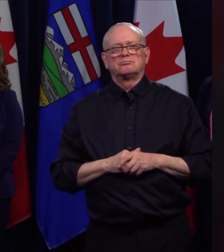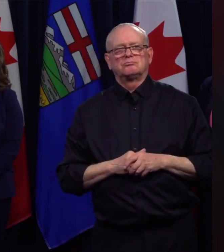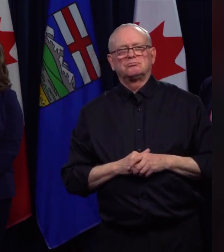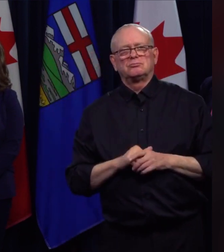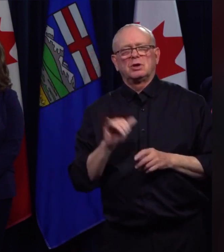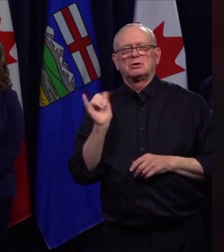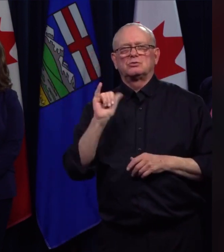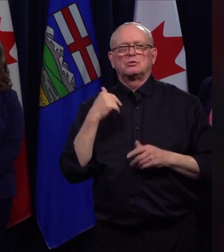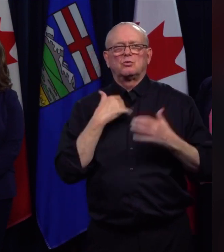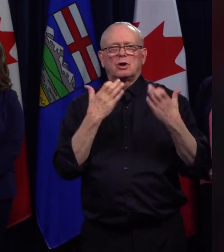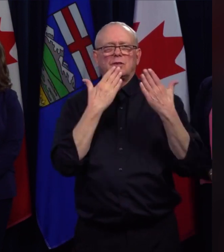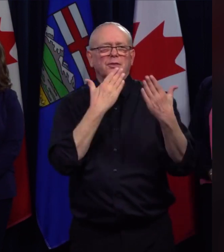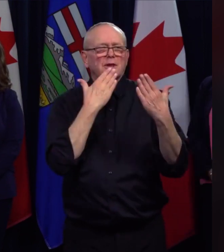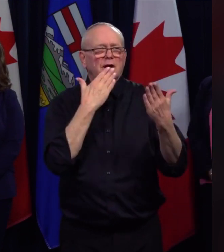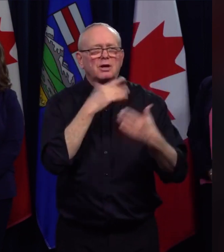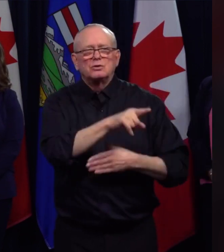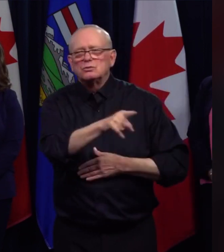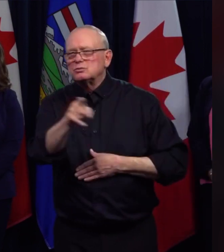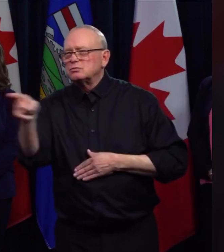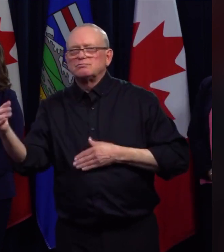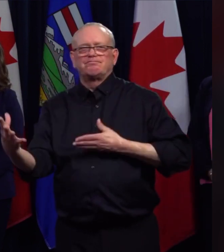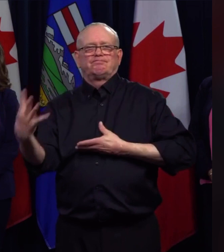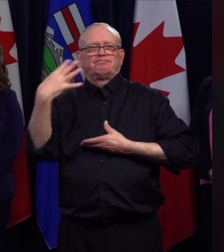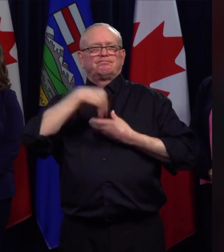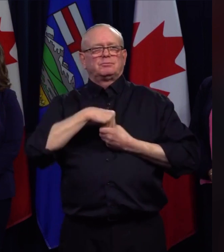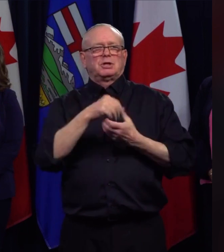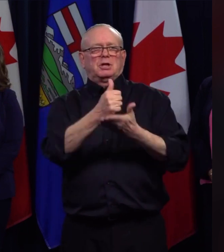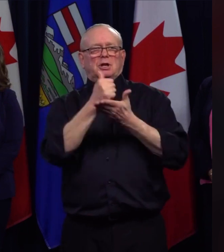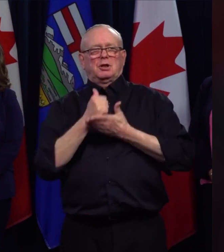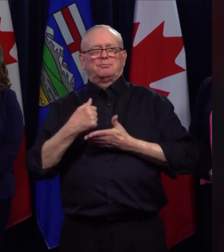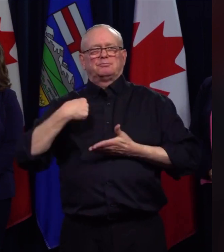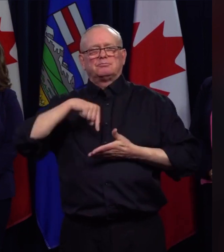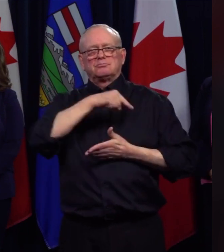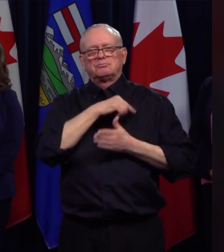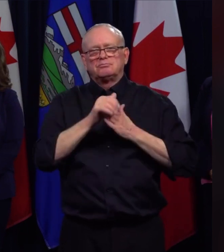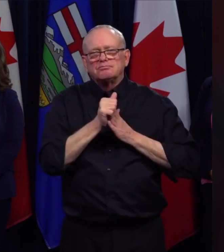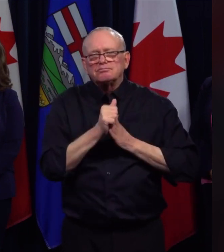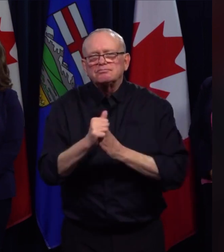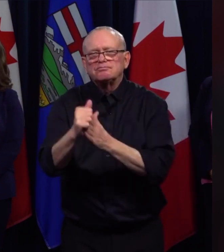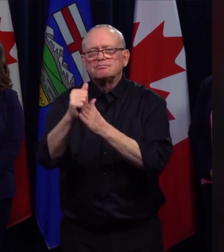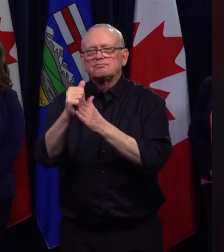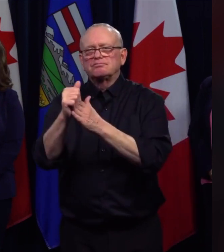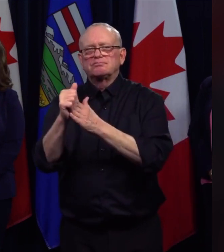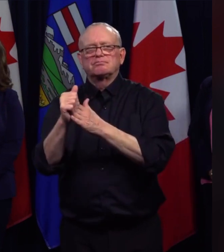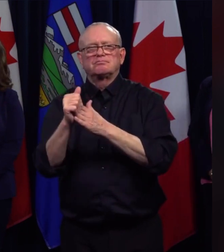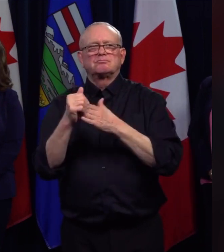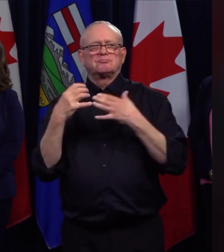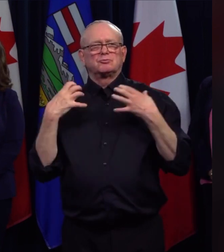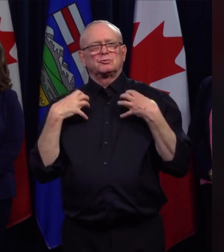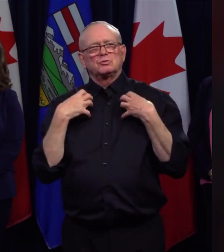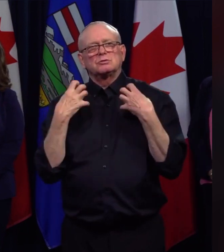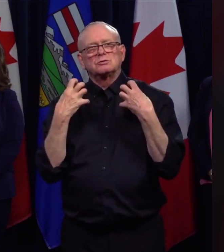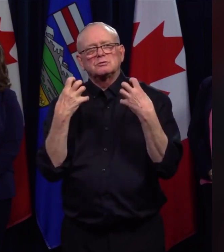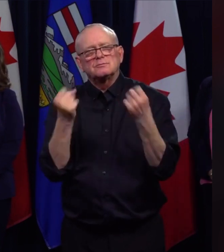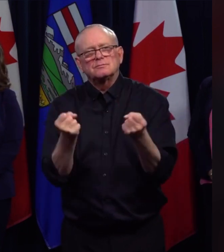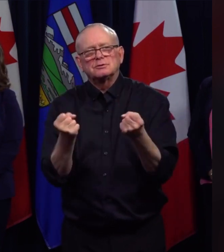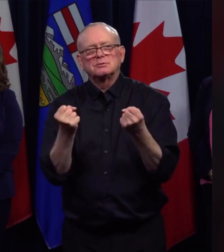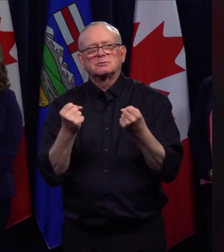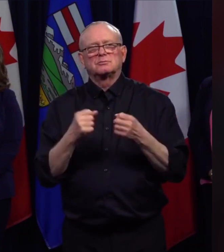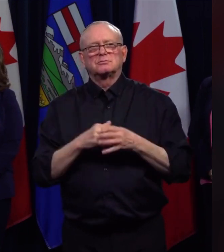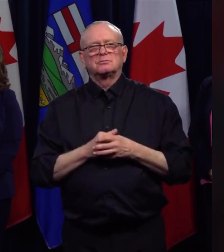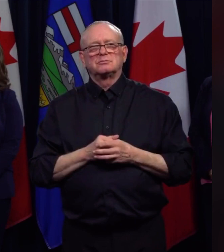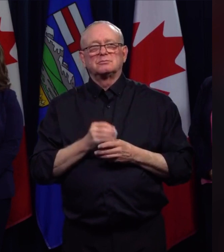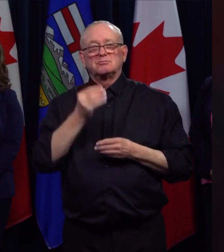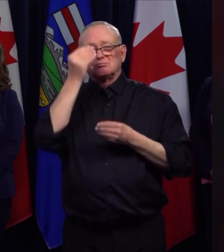to help guide our province through it and onwards to recover. And I'll just close by saying this. These are extraordinarily busy